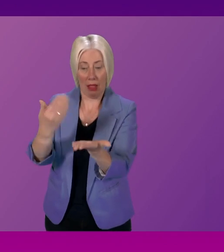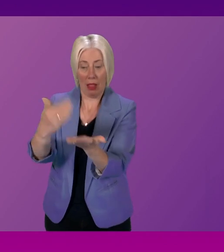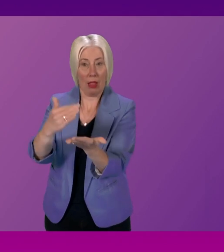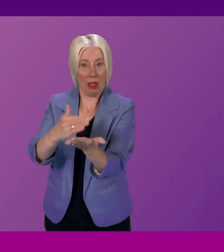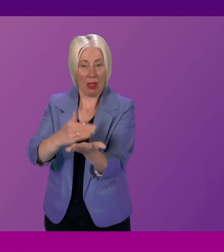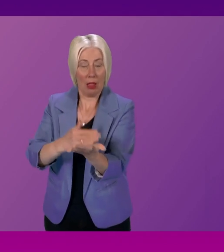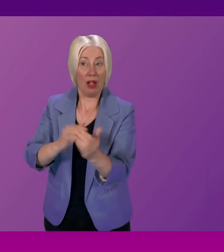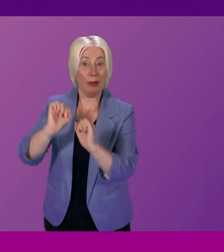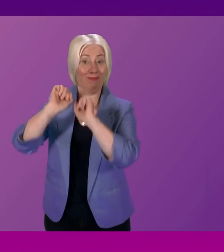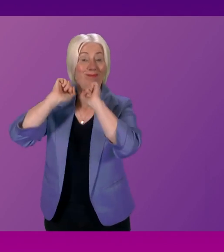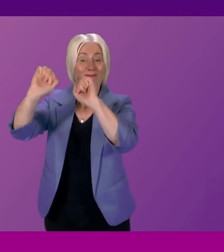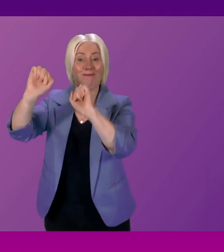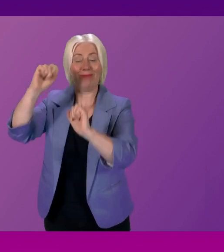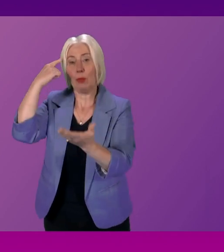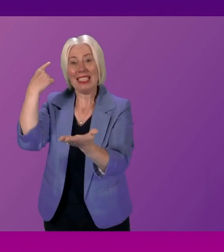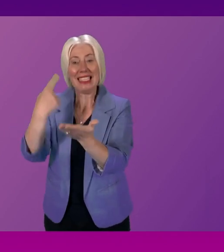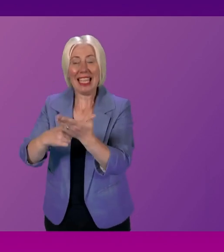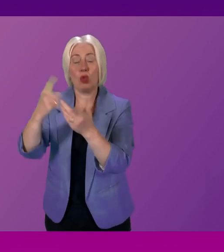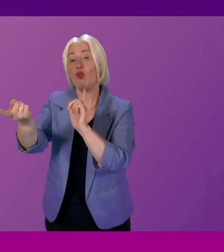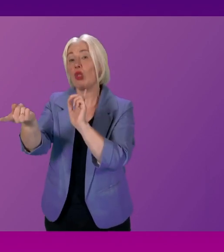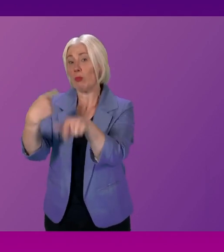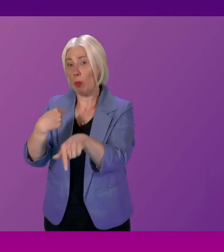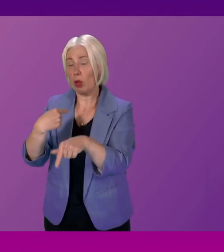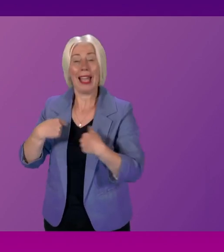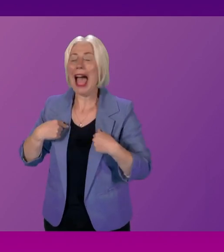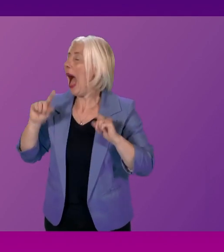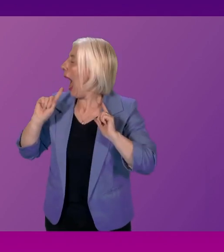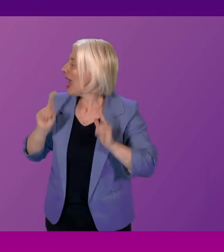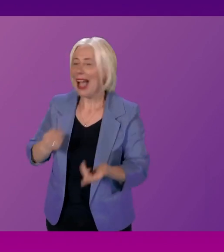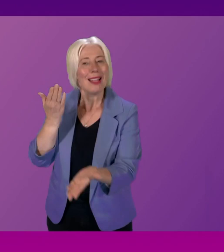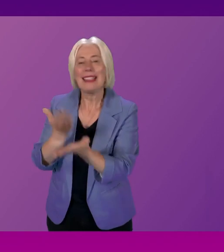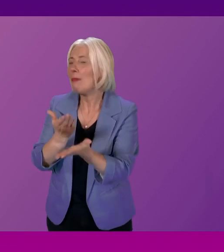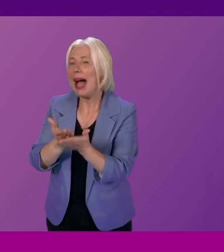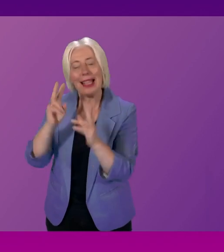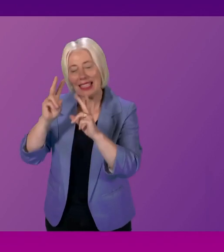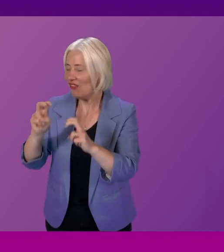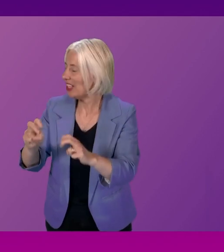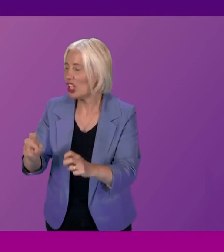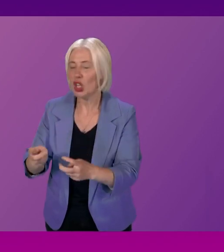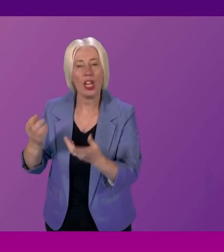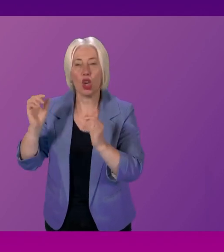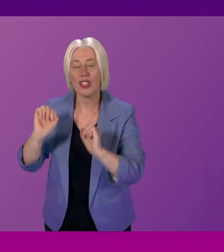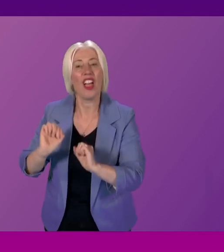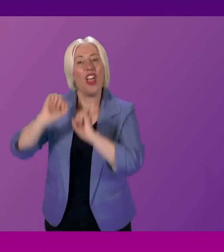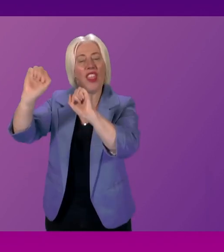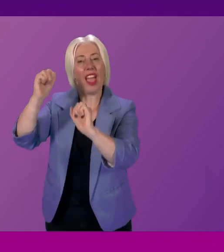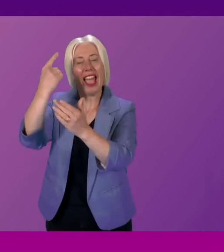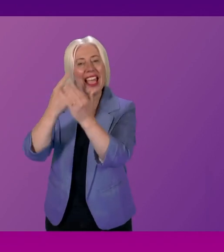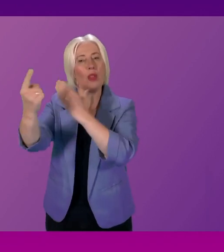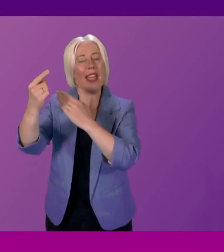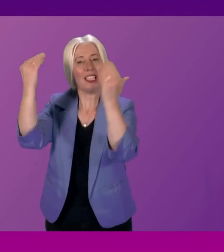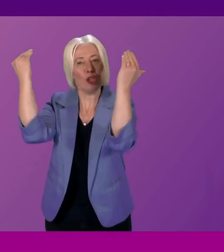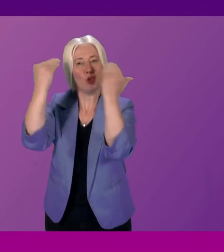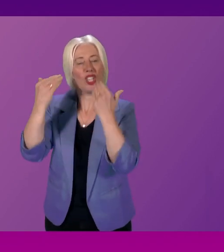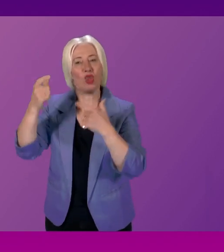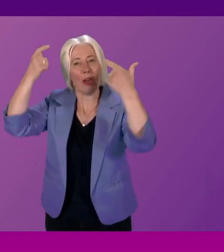for them to, of course, appropriately respond. But I cannot demand an investigation into a decision that has been made by the independent judiciary.